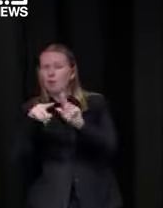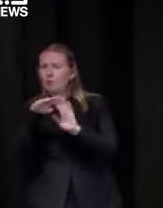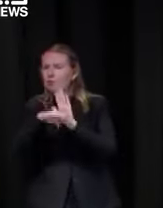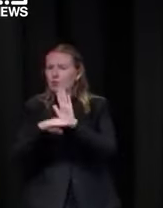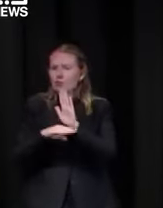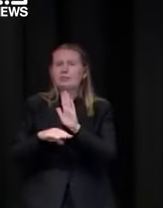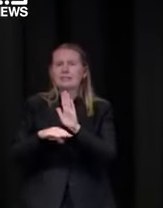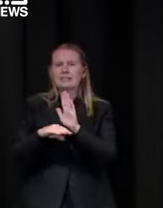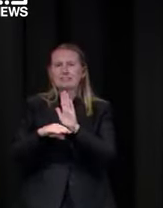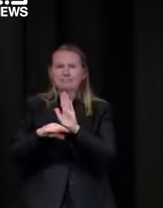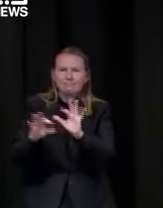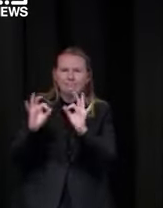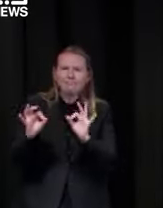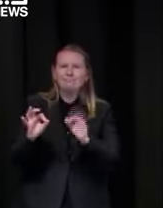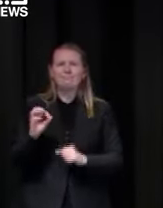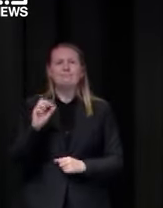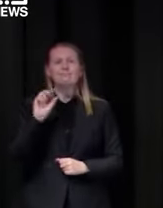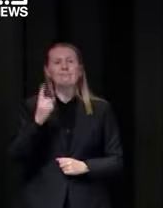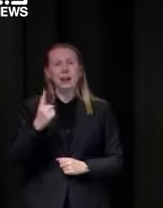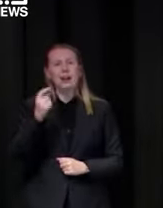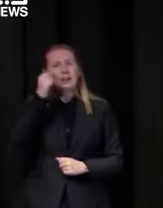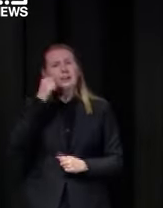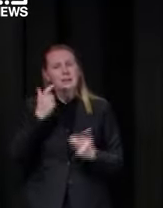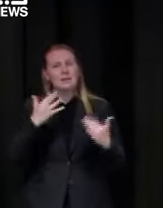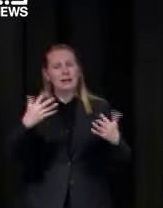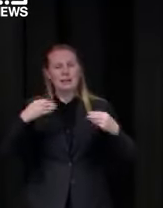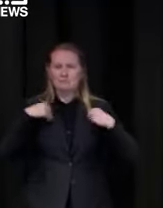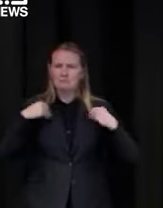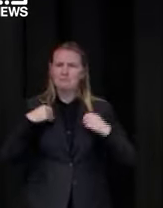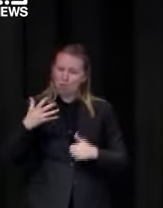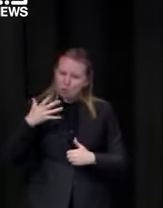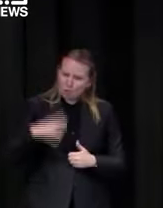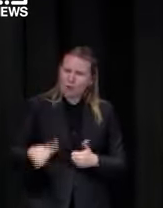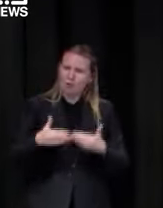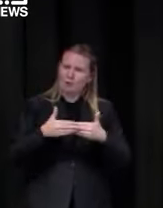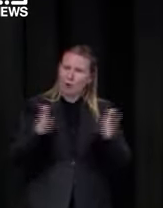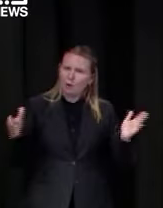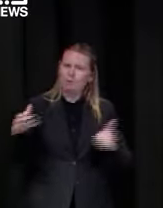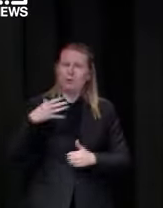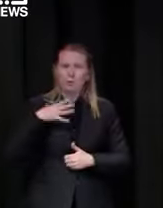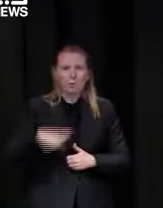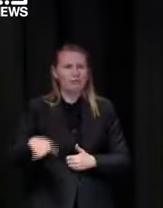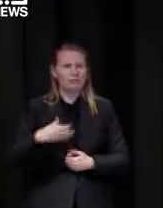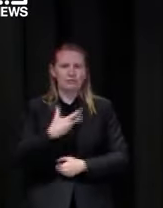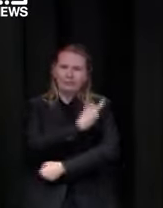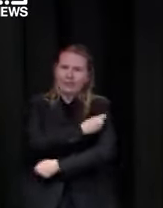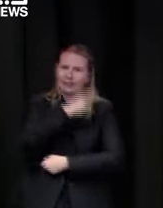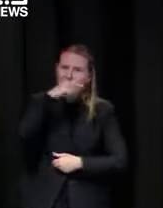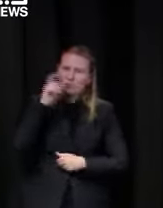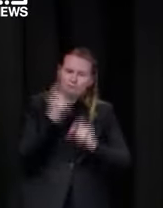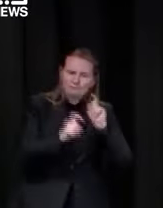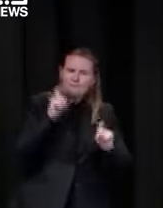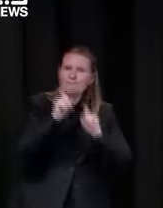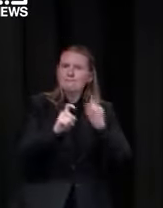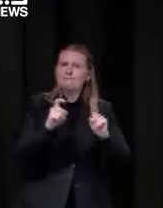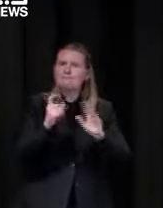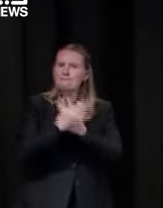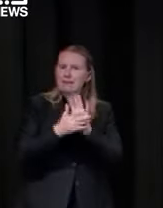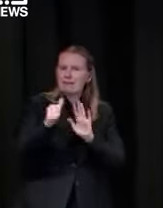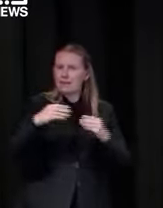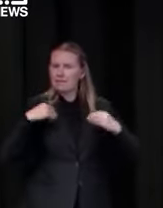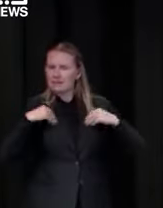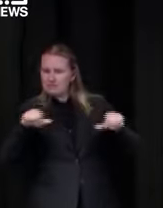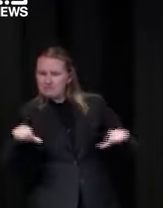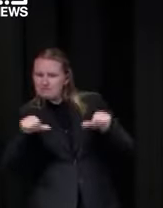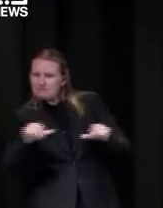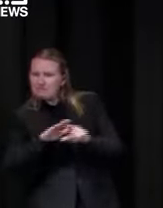up and and in real terms seeing where some of these issues might be if we were completely certain that it would all be totally smooth then